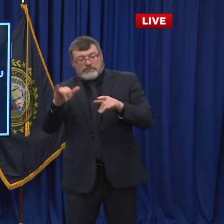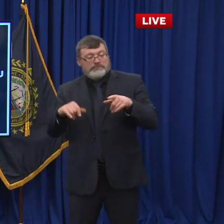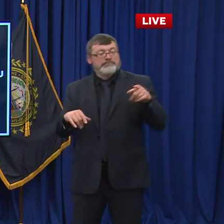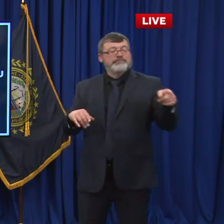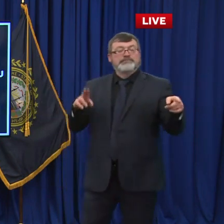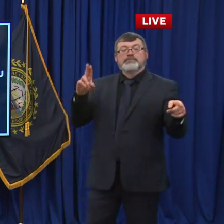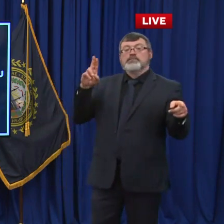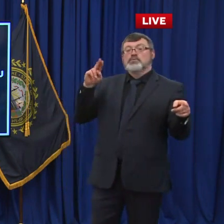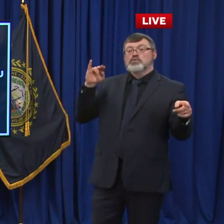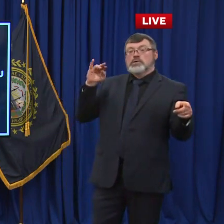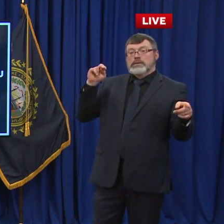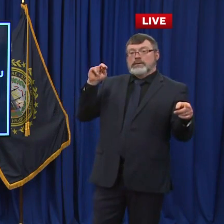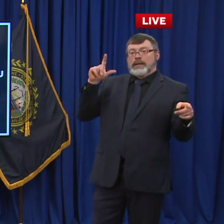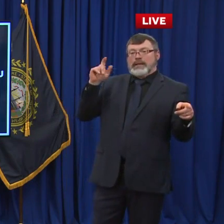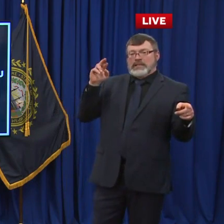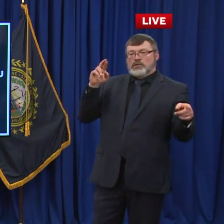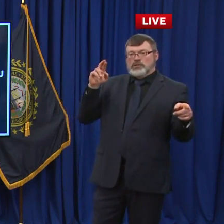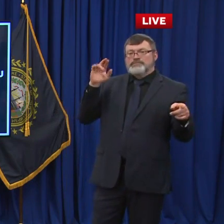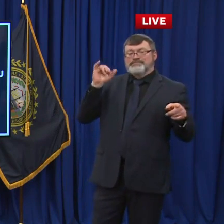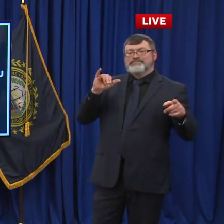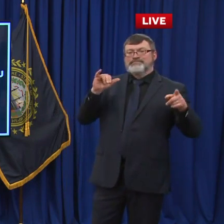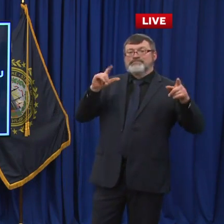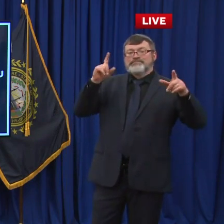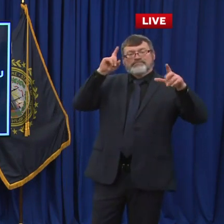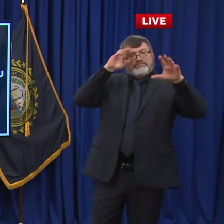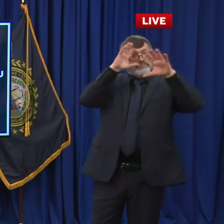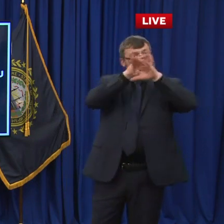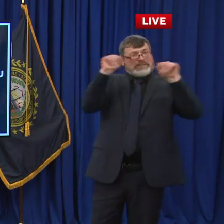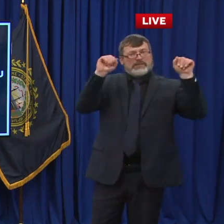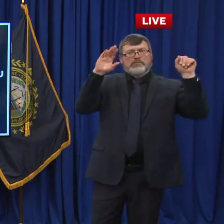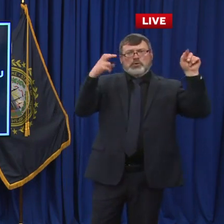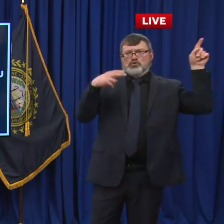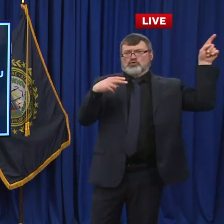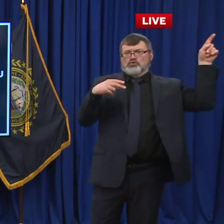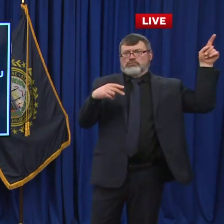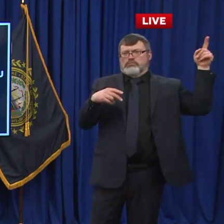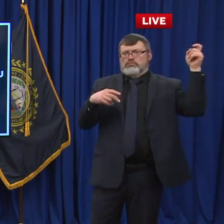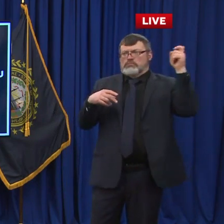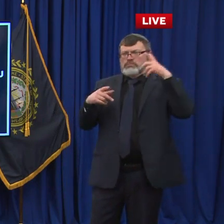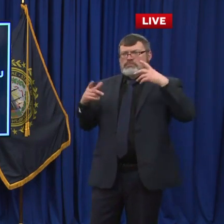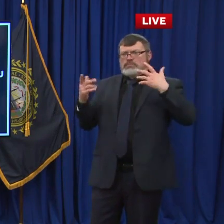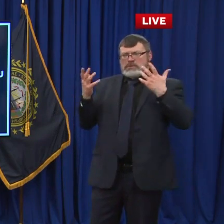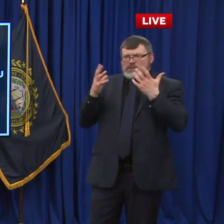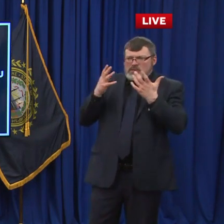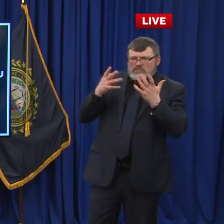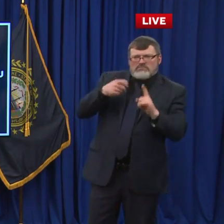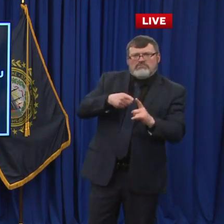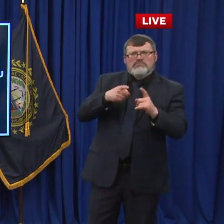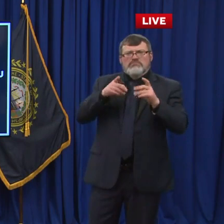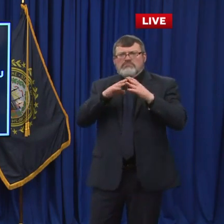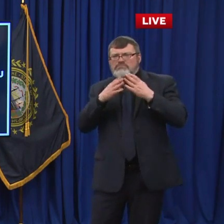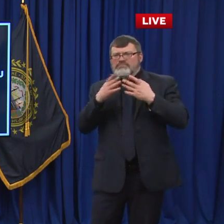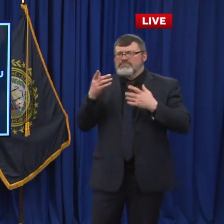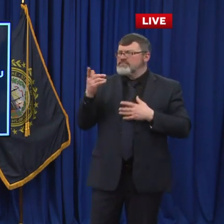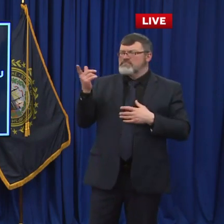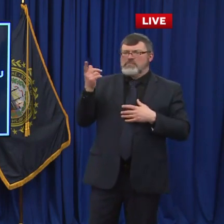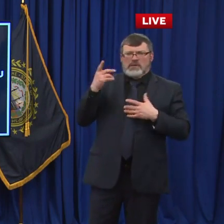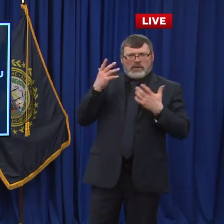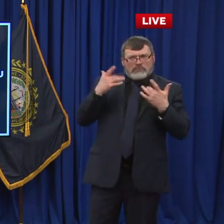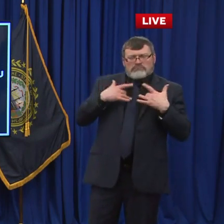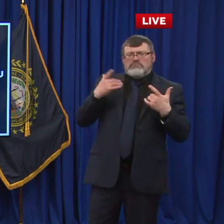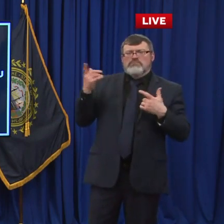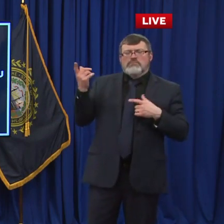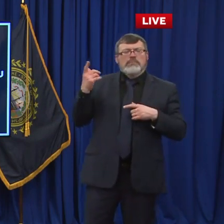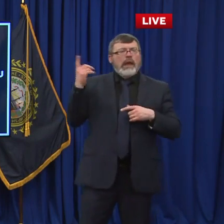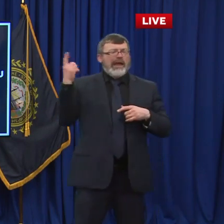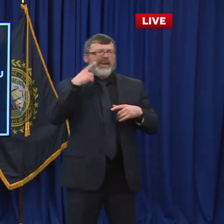Confusing. Yeah, I think they I think the Biden administration has been very confusing because they came out with the with the right message and it is the right message